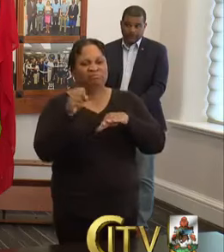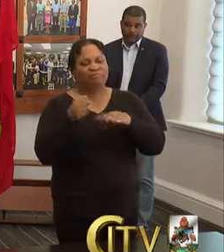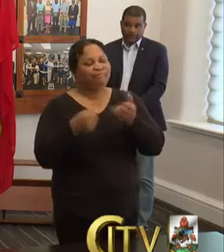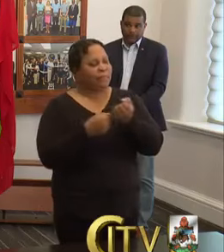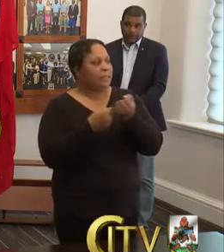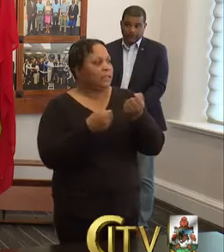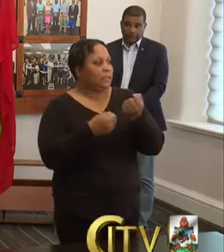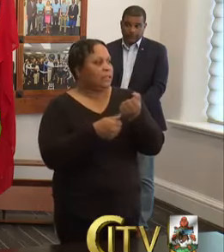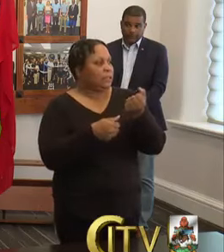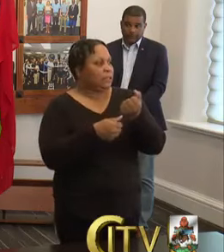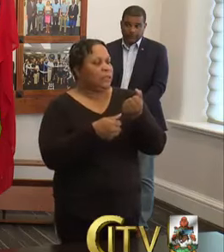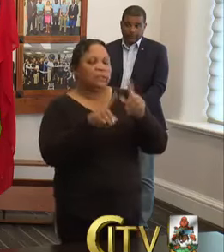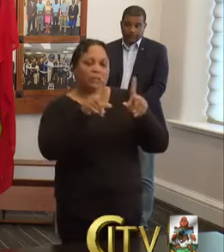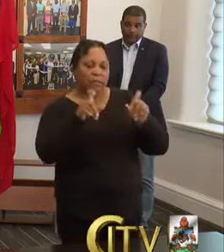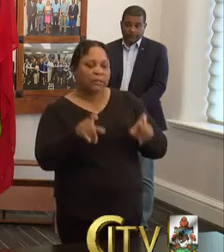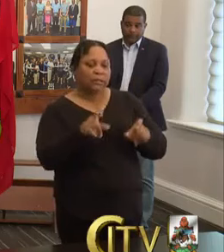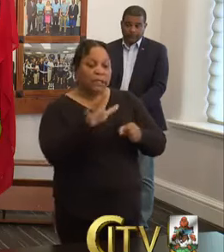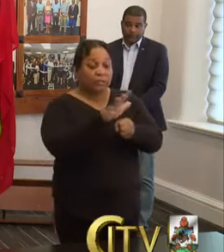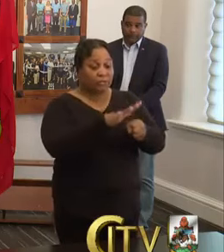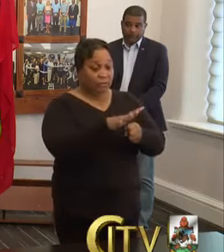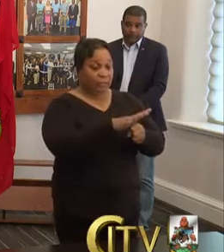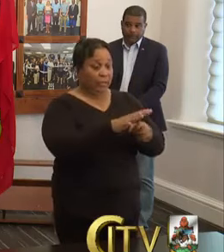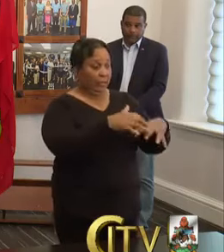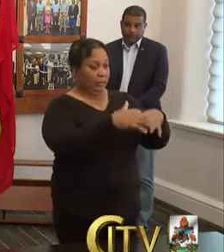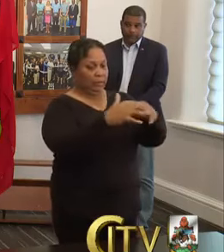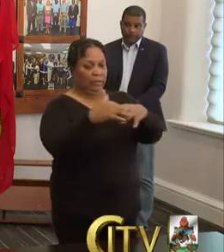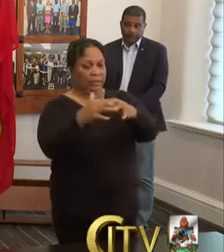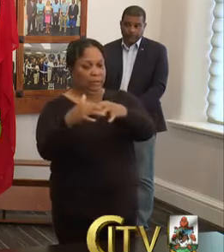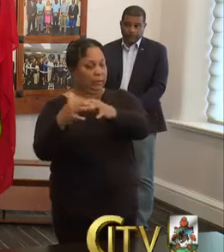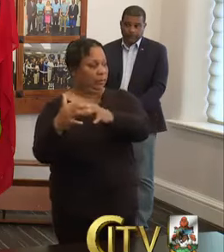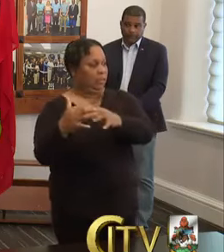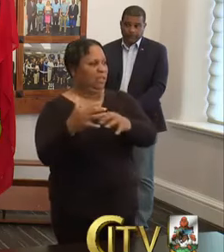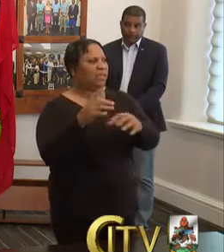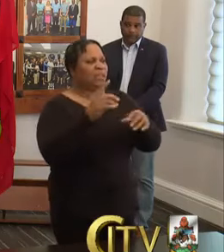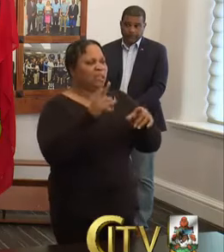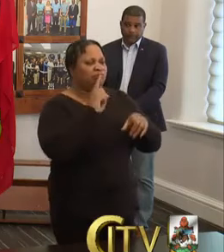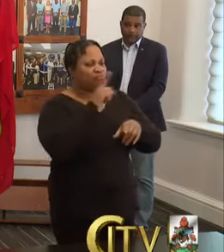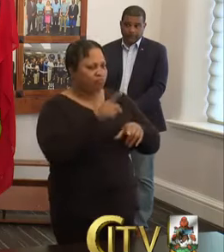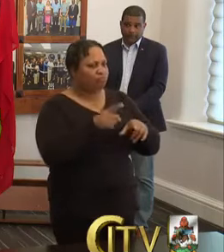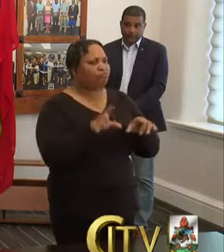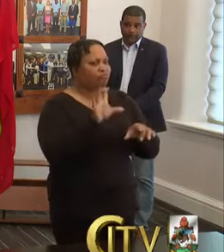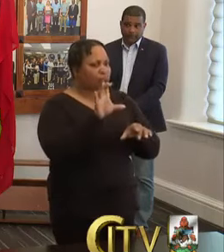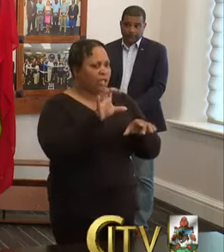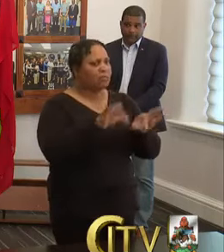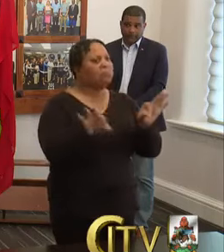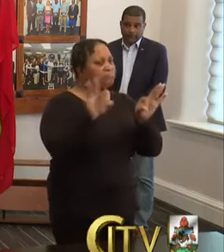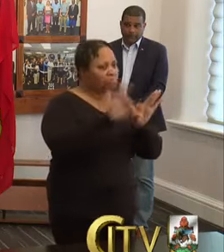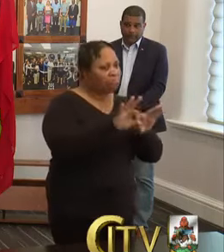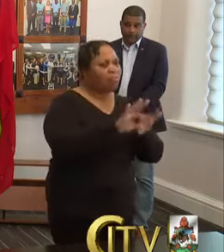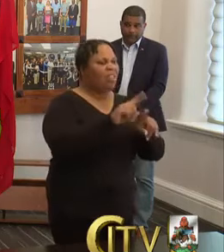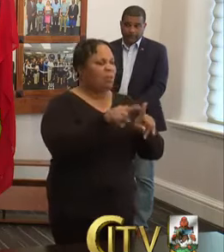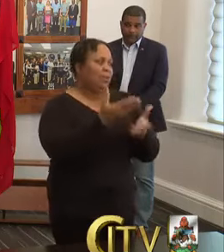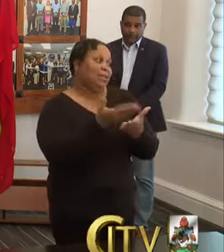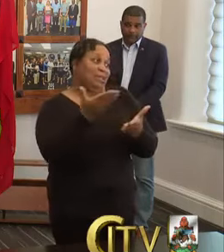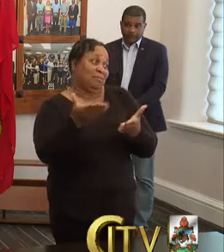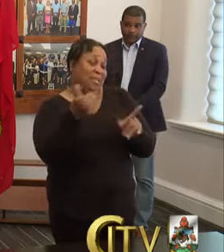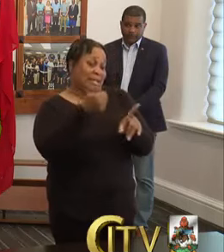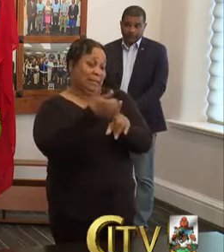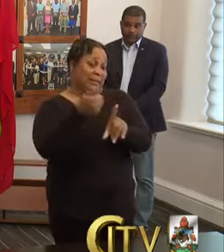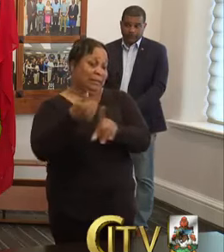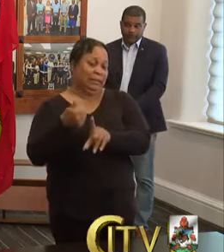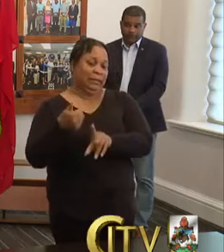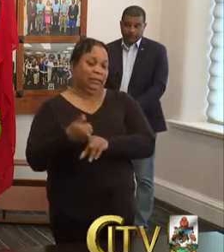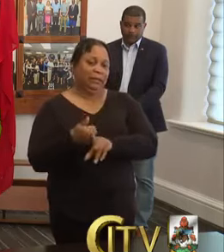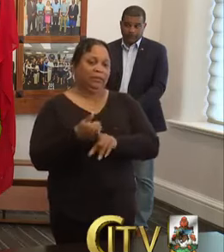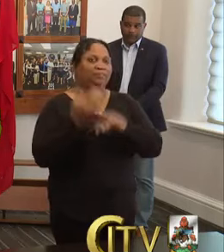as the testing facilities that we have in Bermuda in helping to validate those. But the supplies themselves and the testing equipment are